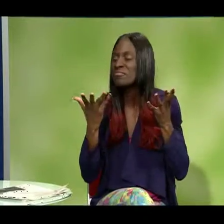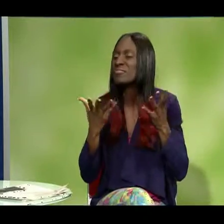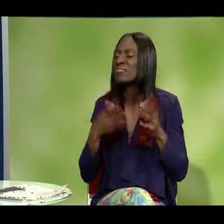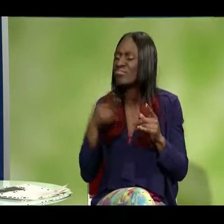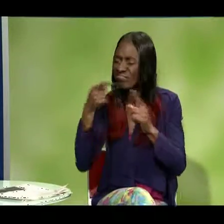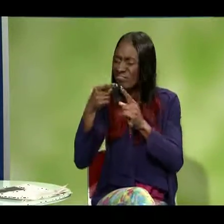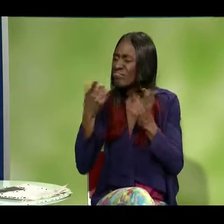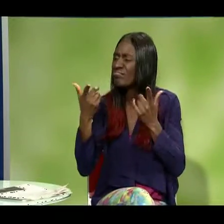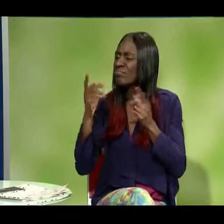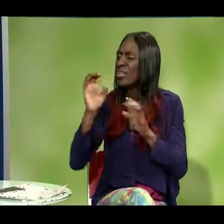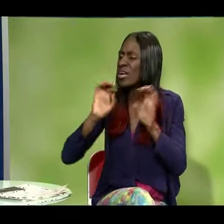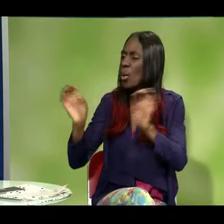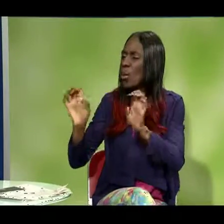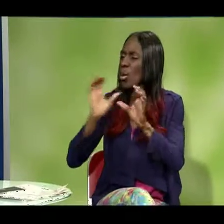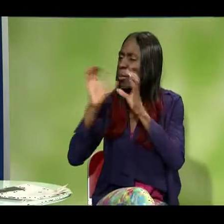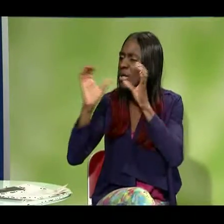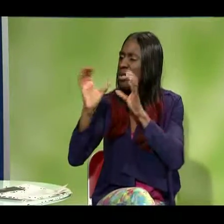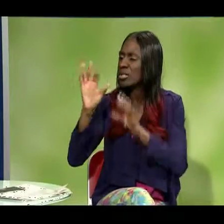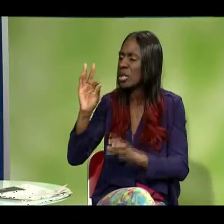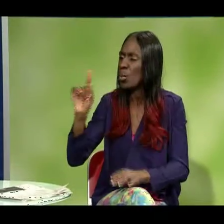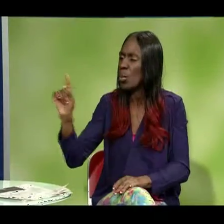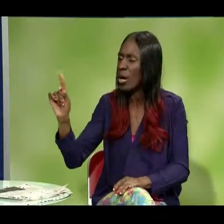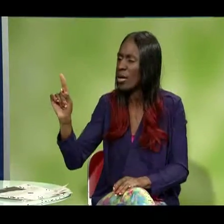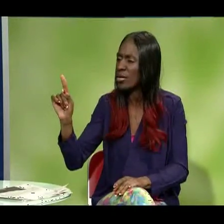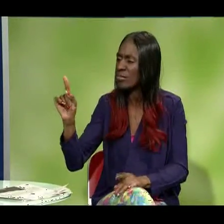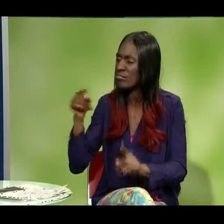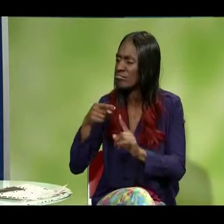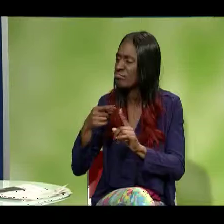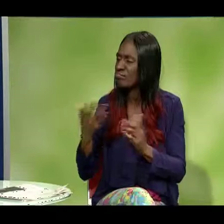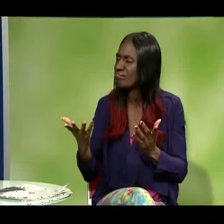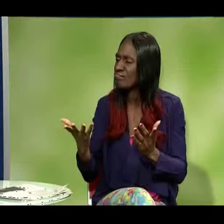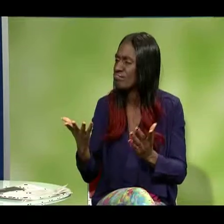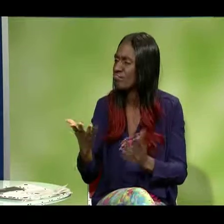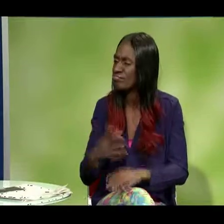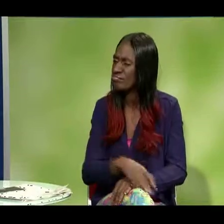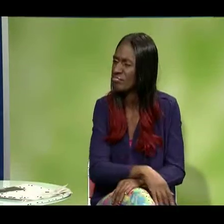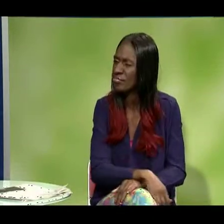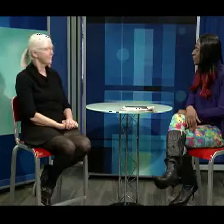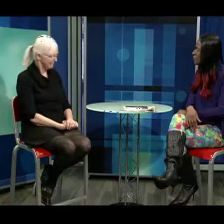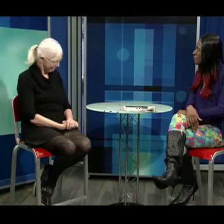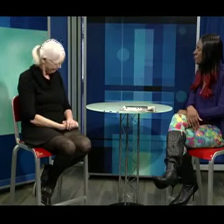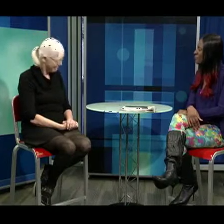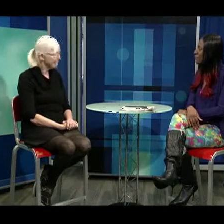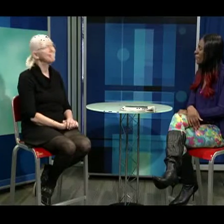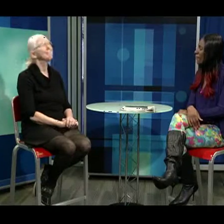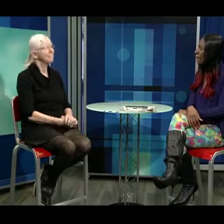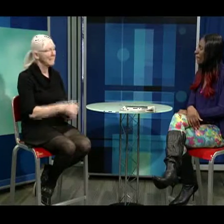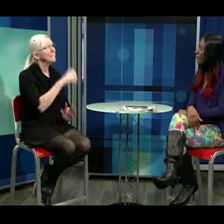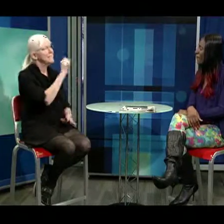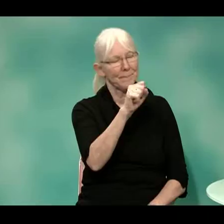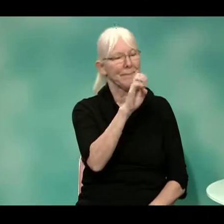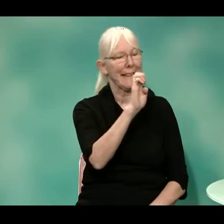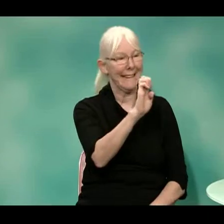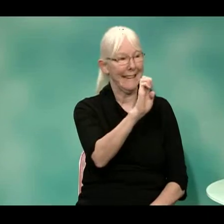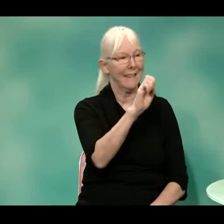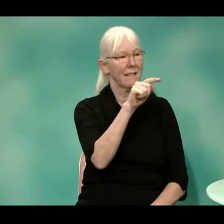have a pretty important topic to discuss today. So there's this new emergency 911 number. Maybe you can explain that a bit. Sure.